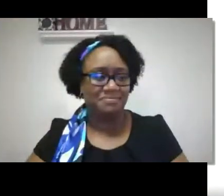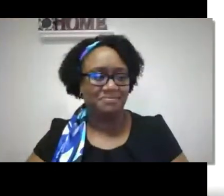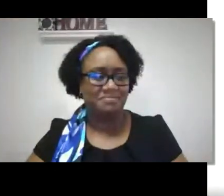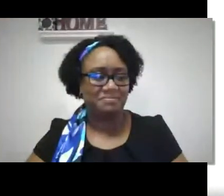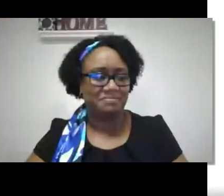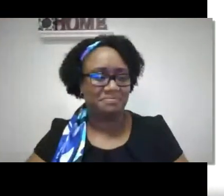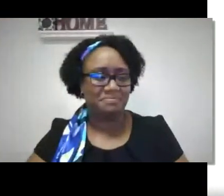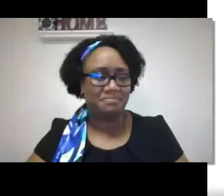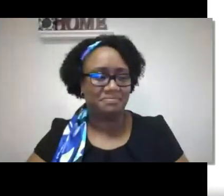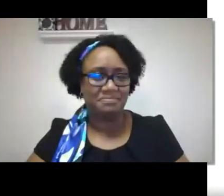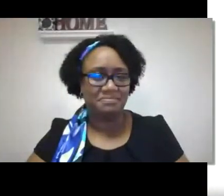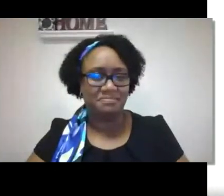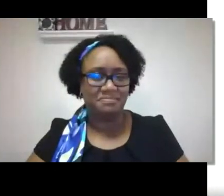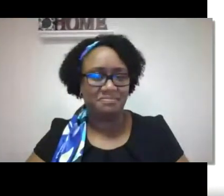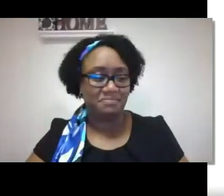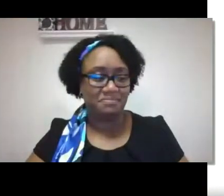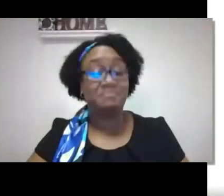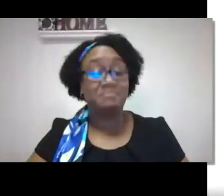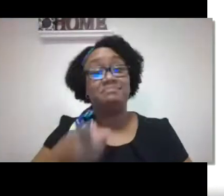Yes. Next slide, please.